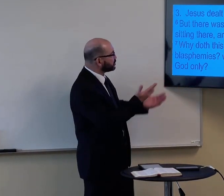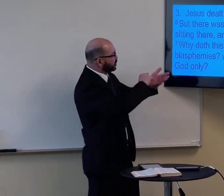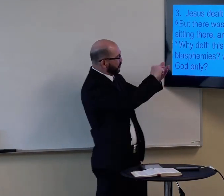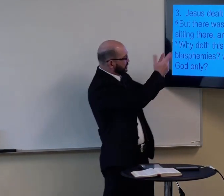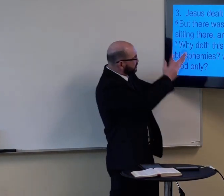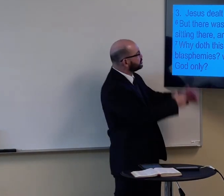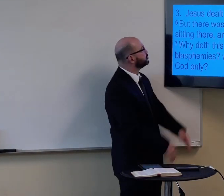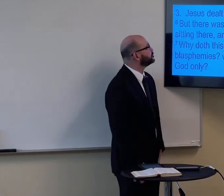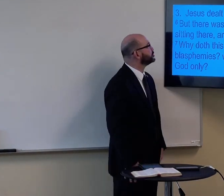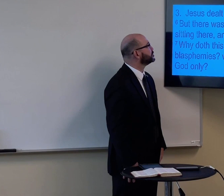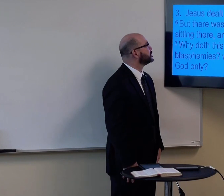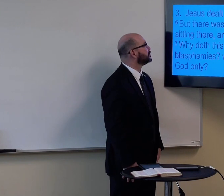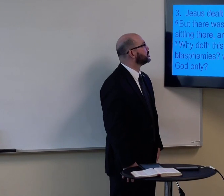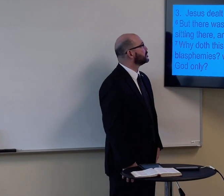So, here's the verse here.